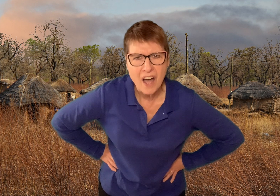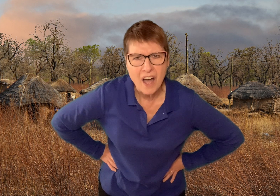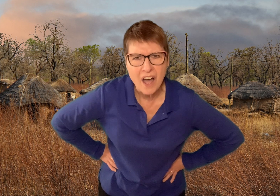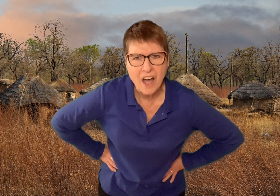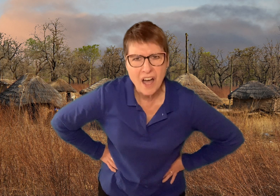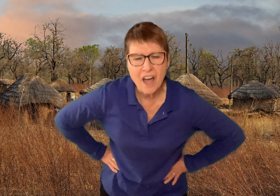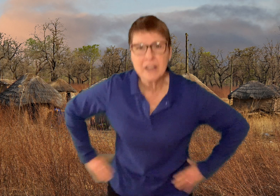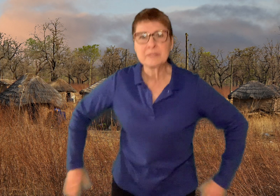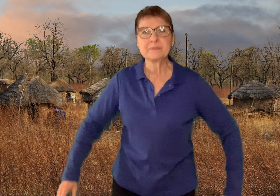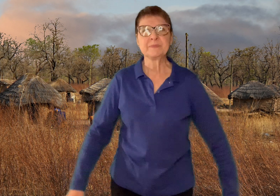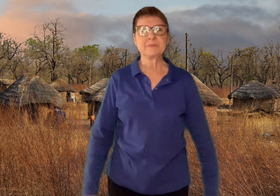And, neutral.